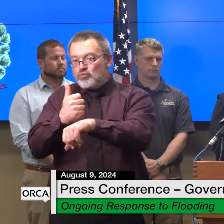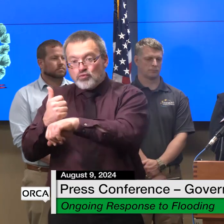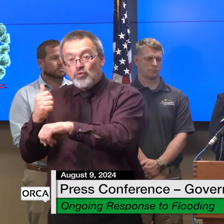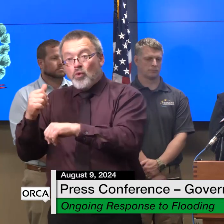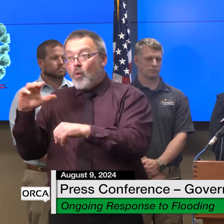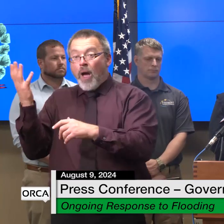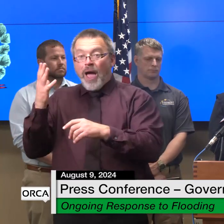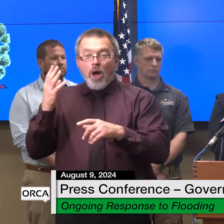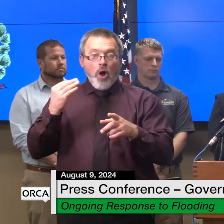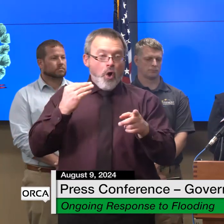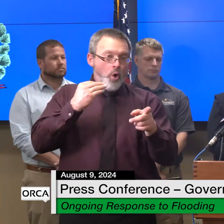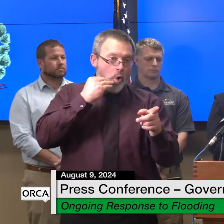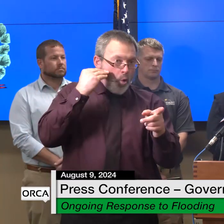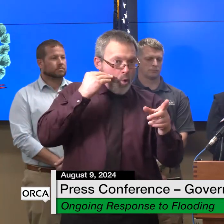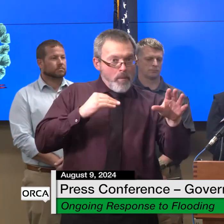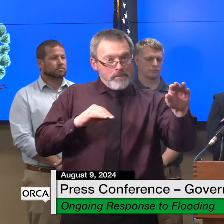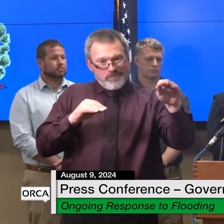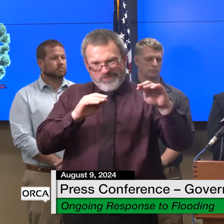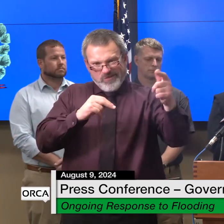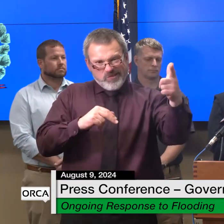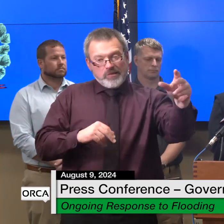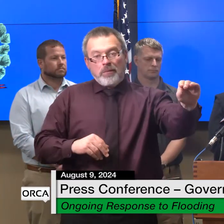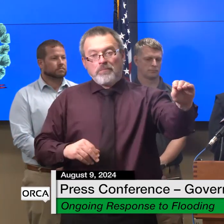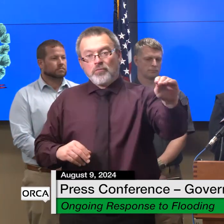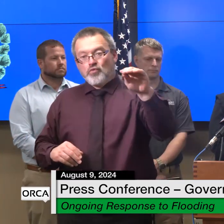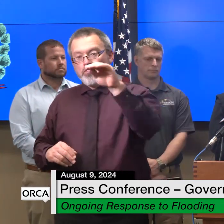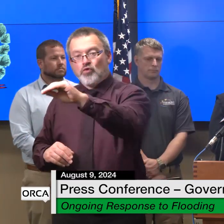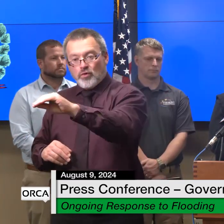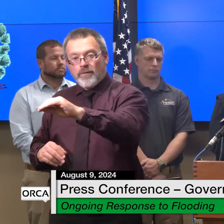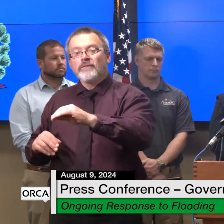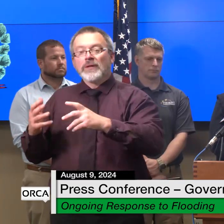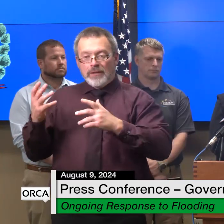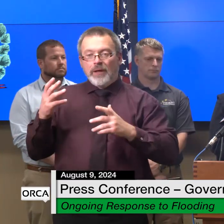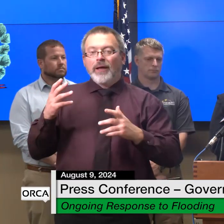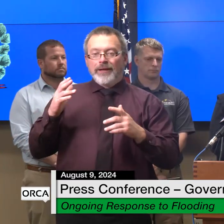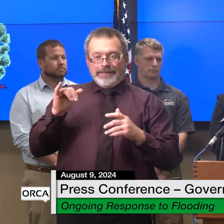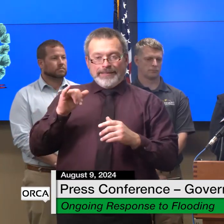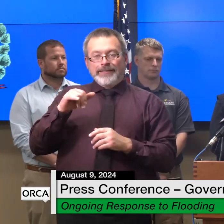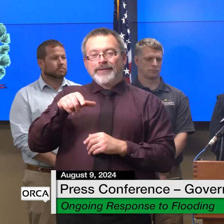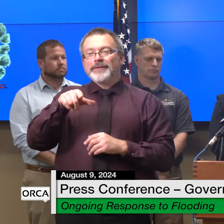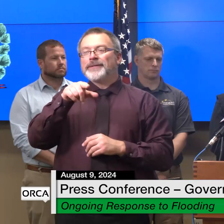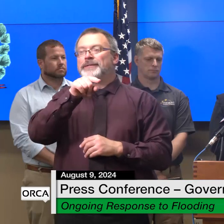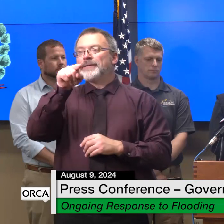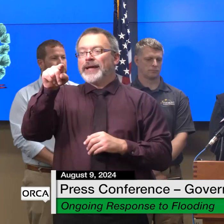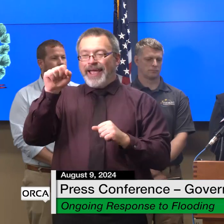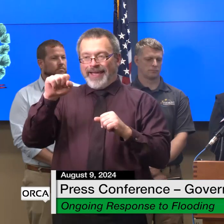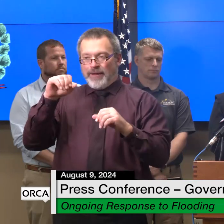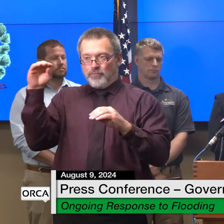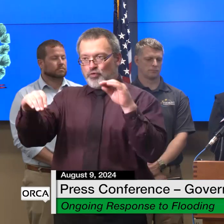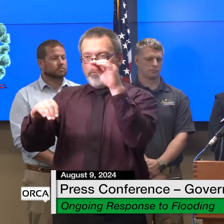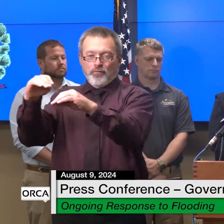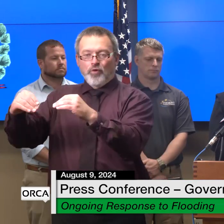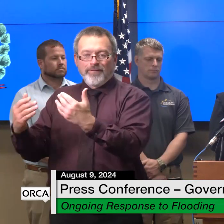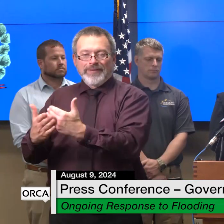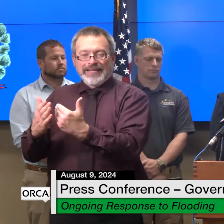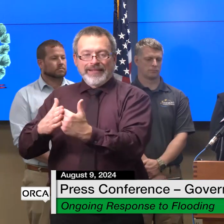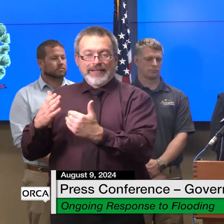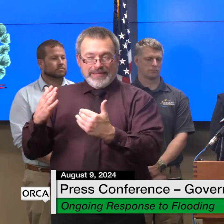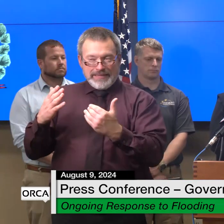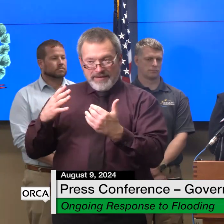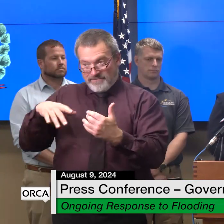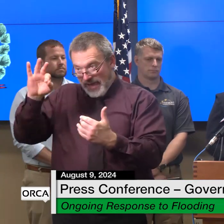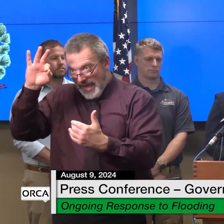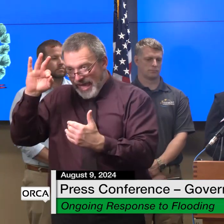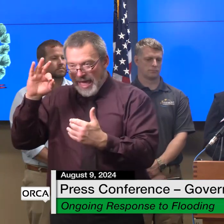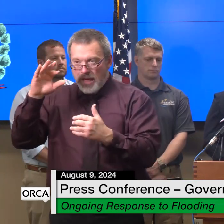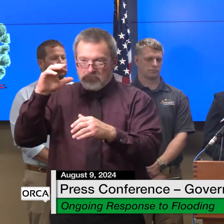it could make it easier for other vermonters to find a place to own or rent this is just